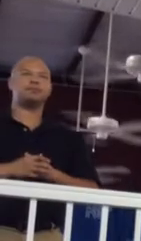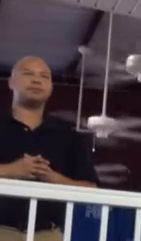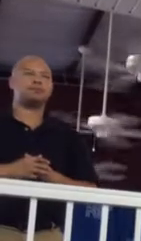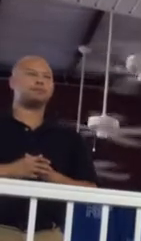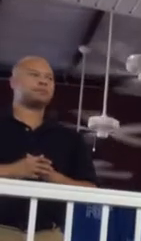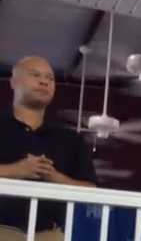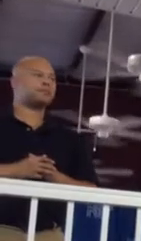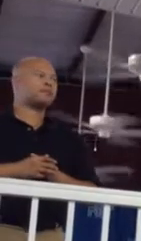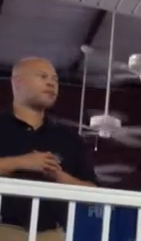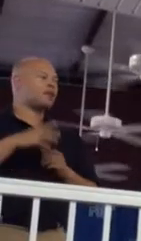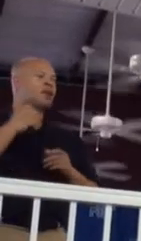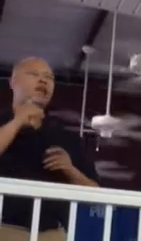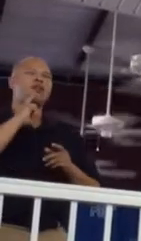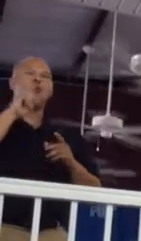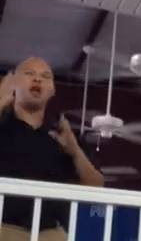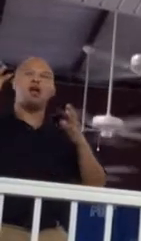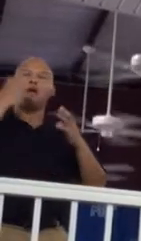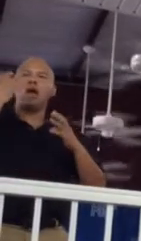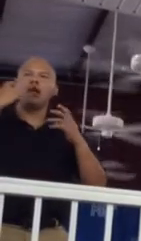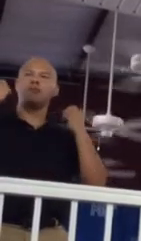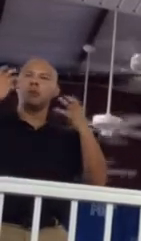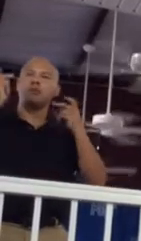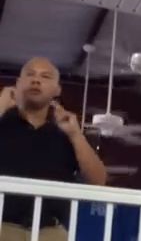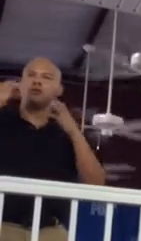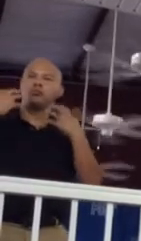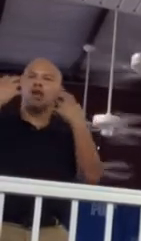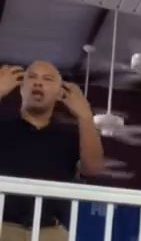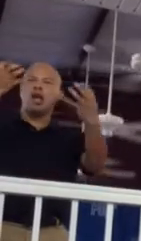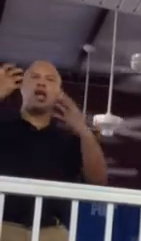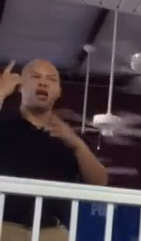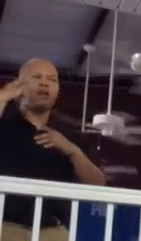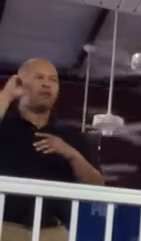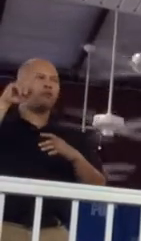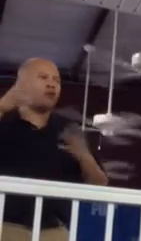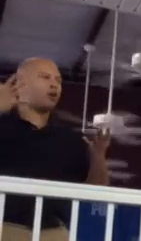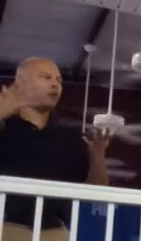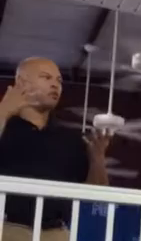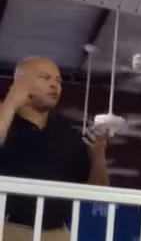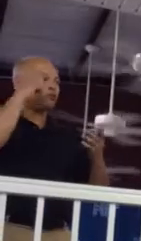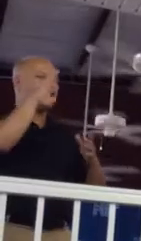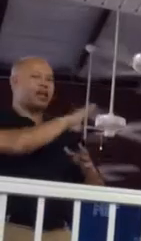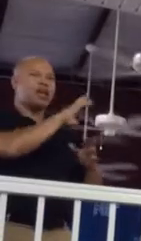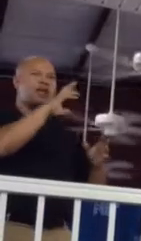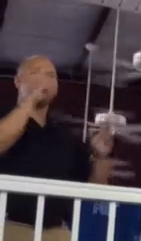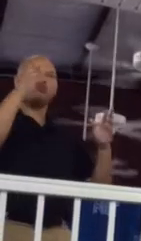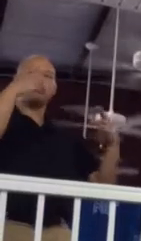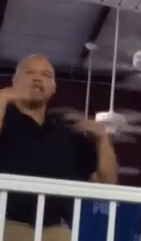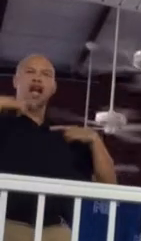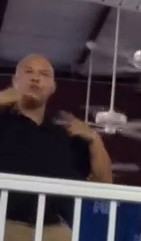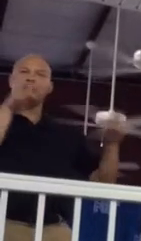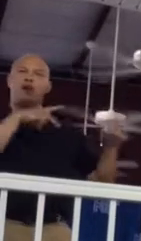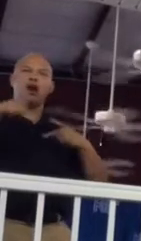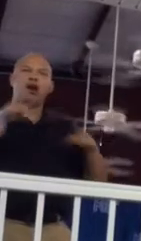And what a huge crowd for Senator McConnell's retirement party.